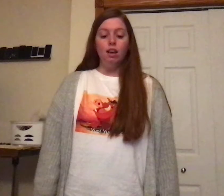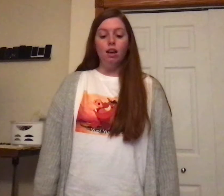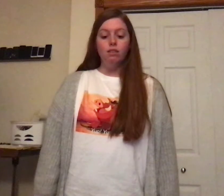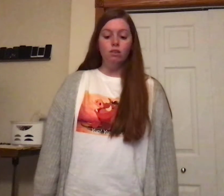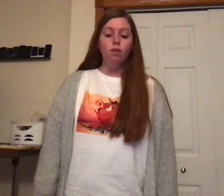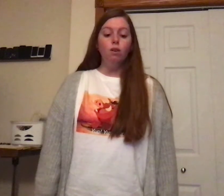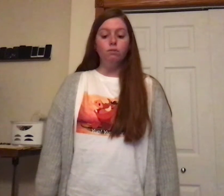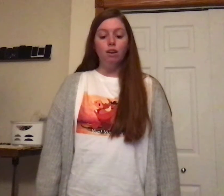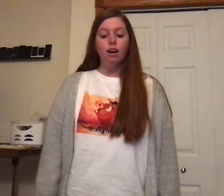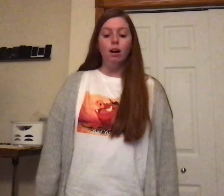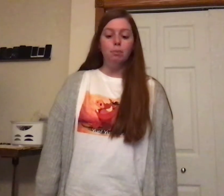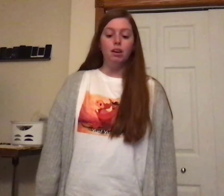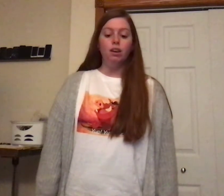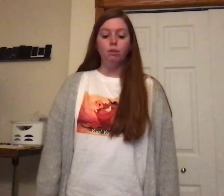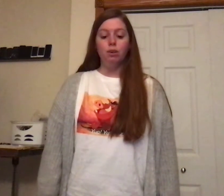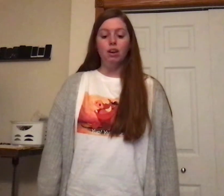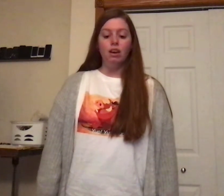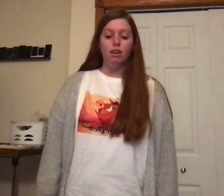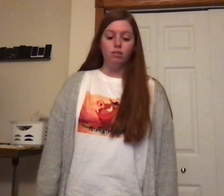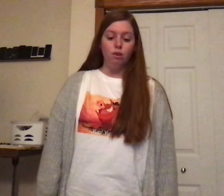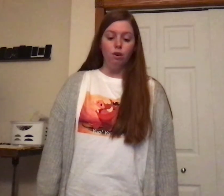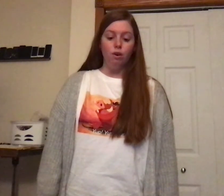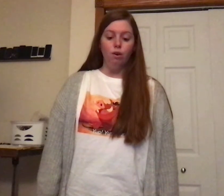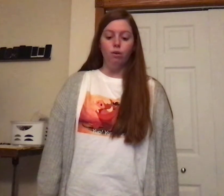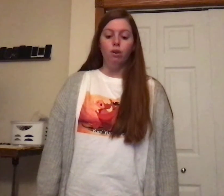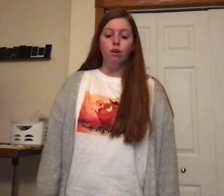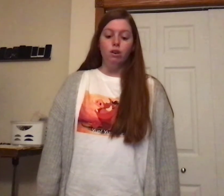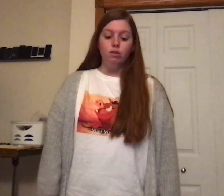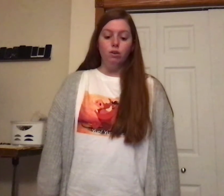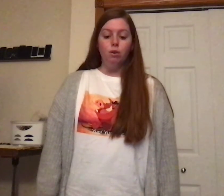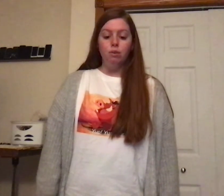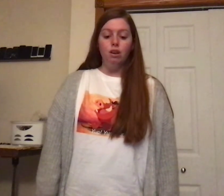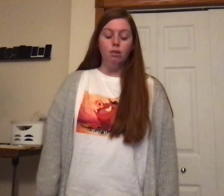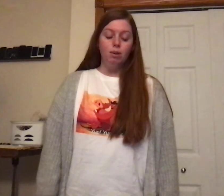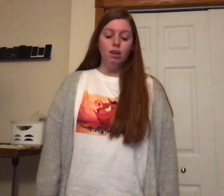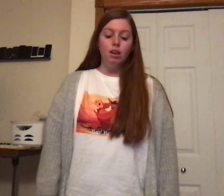La, Sol, Fa, Mi, Re, Do, Do, Re, Mi.